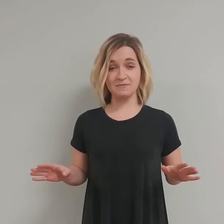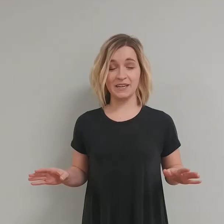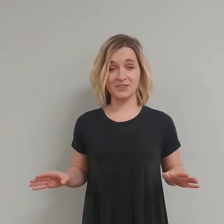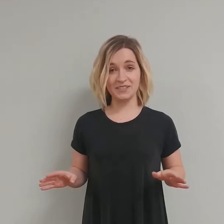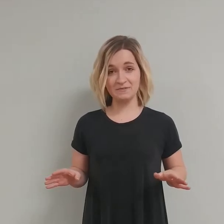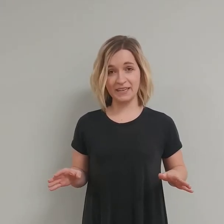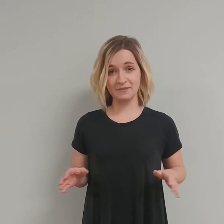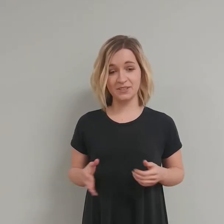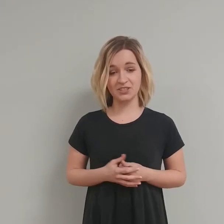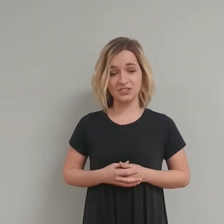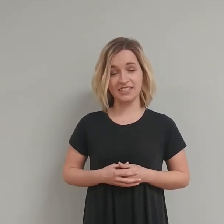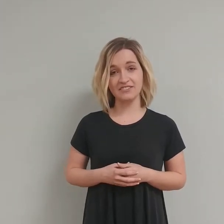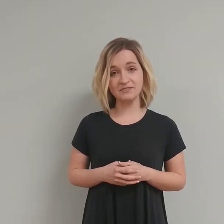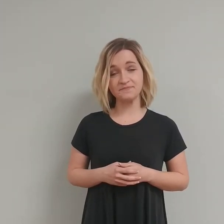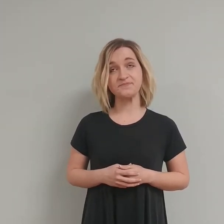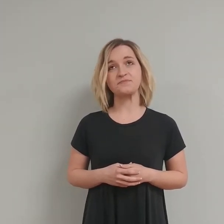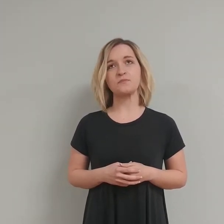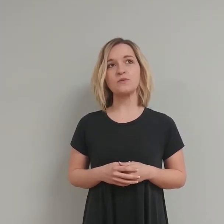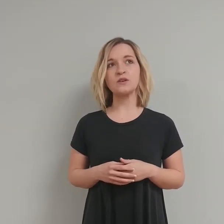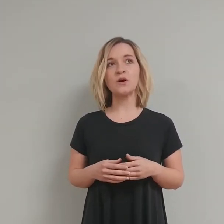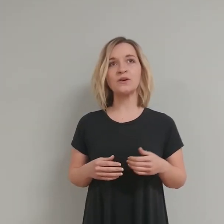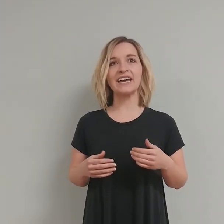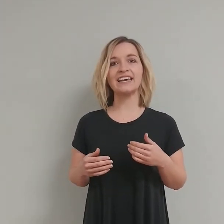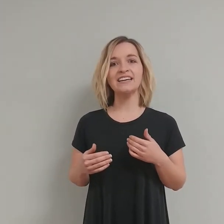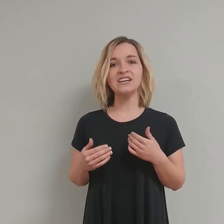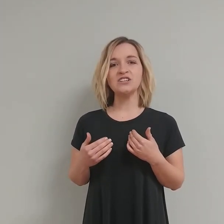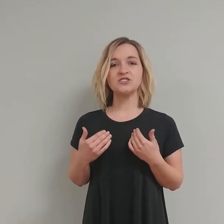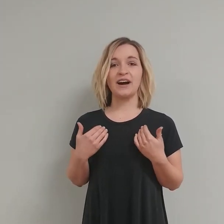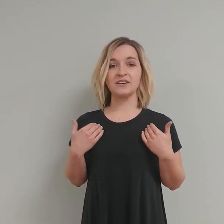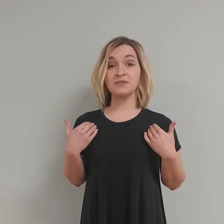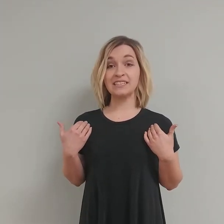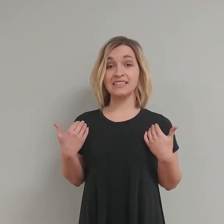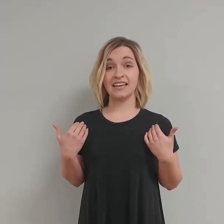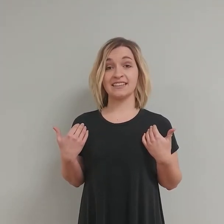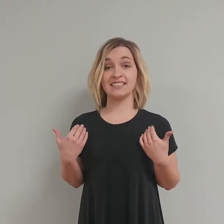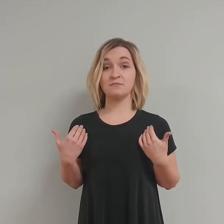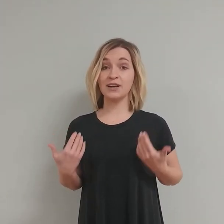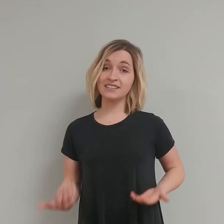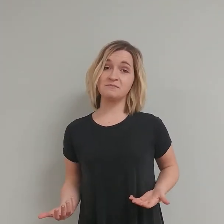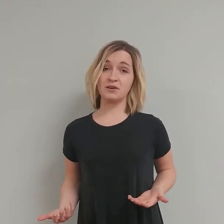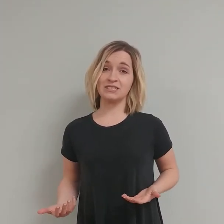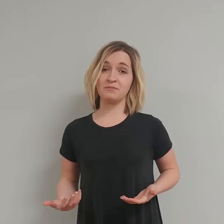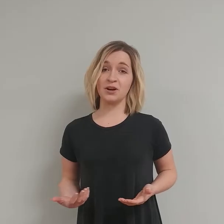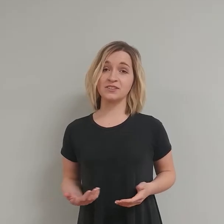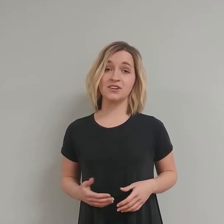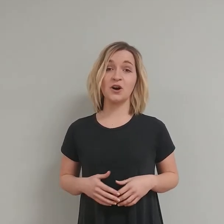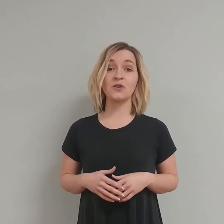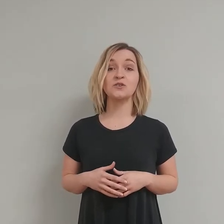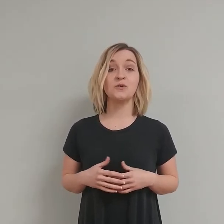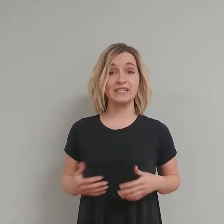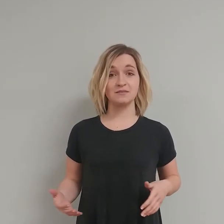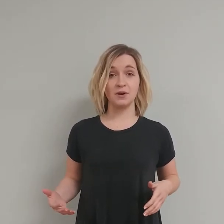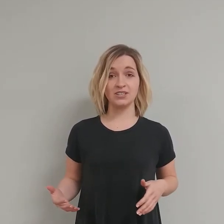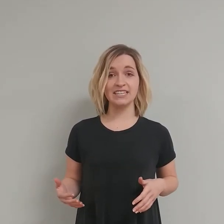better when you make them yourself. Okay, so I really like this brand of protein bars. They're called Quest Bars,